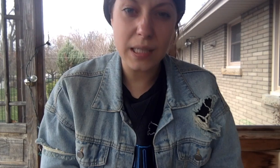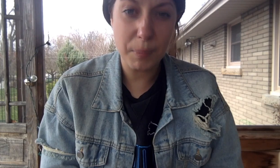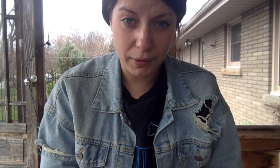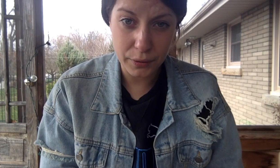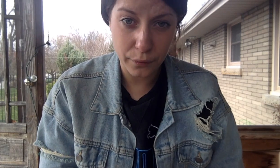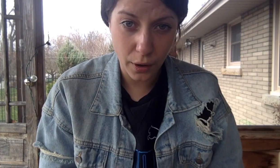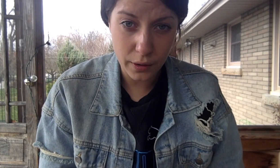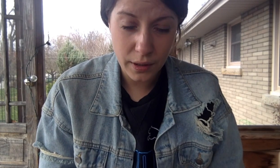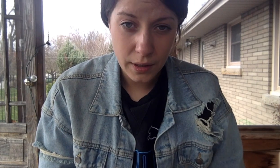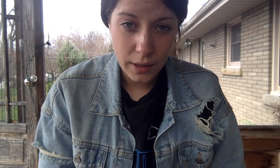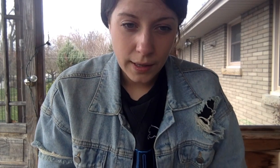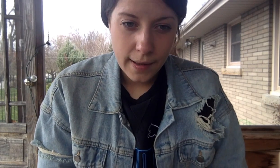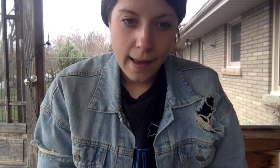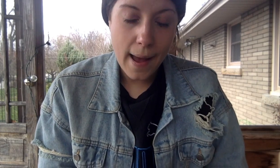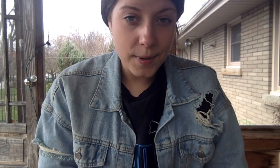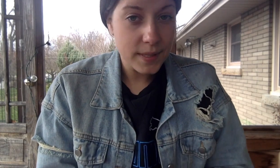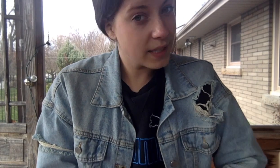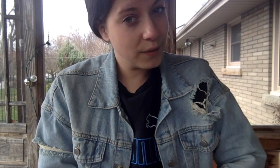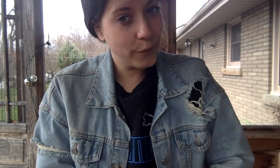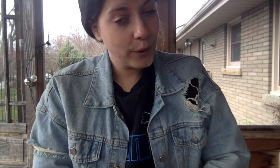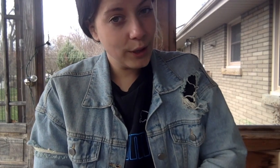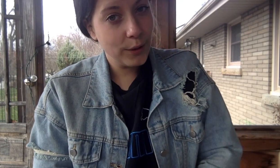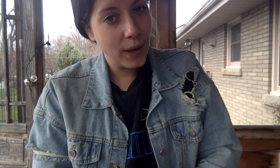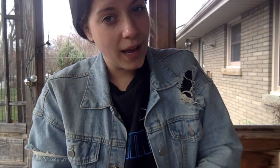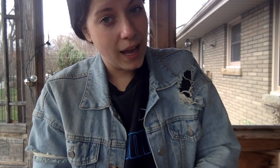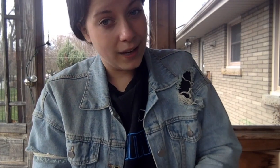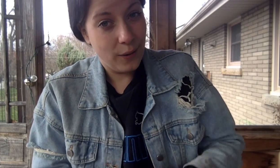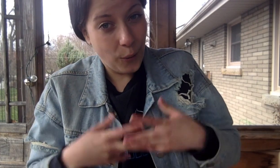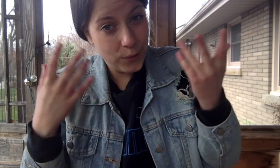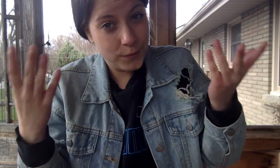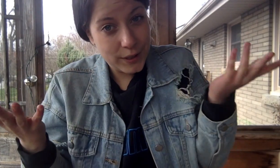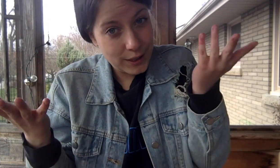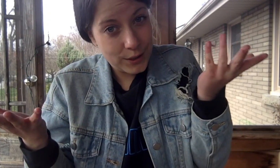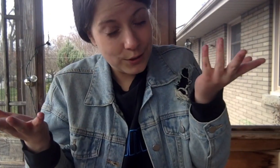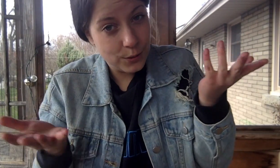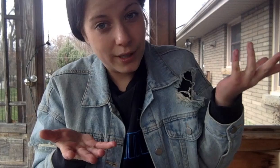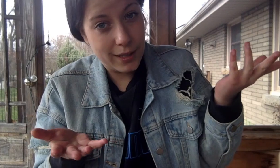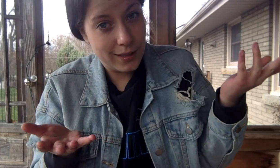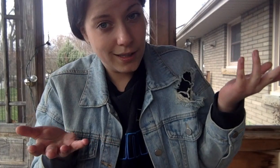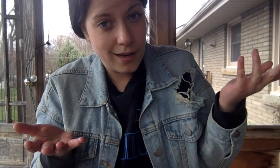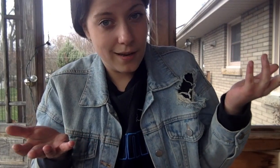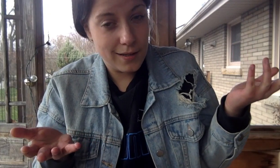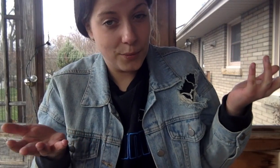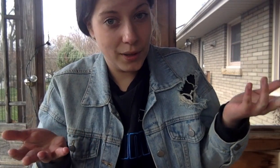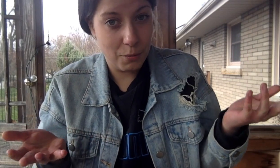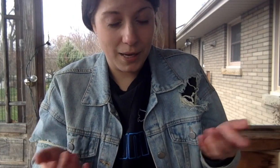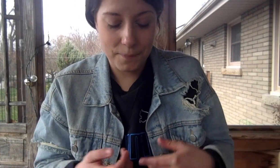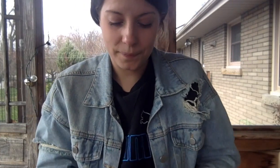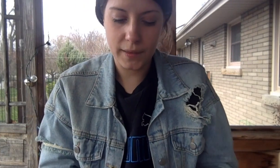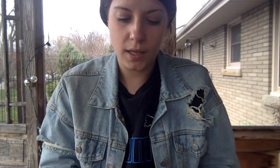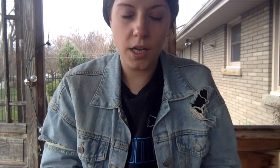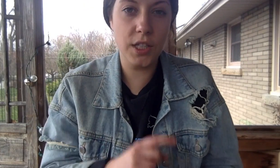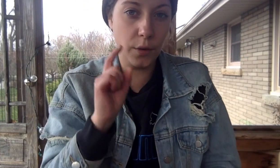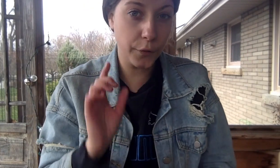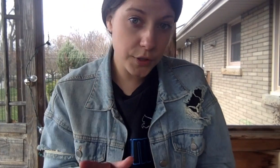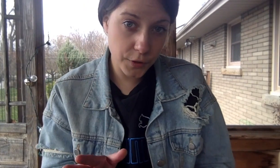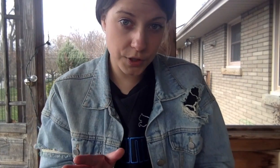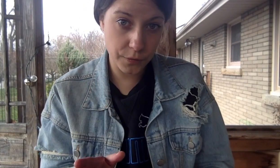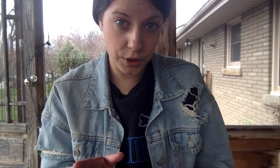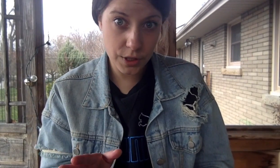speckled frog I'm gonna sing it for you and hopefully you'll enjoy singing it with me I'll sing the first verse first